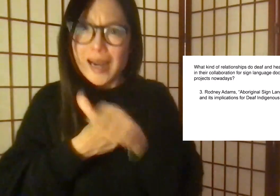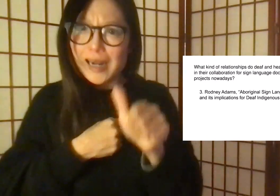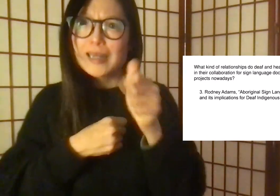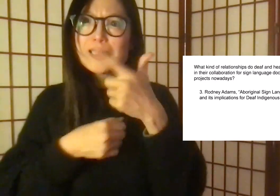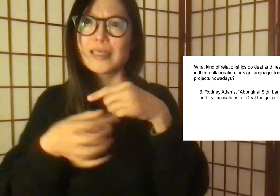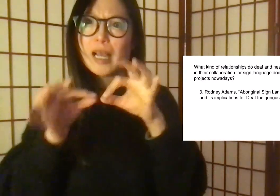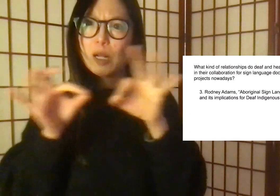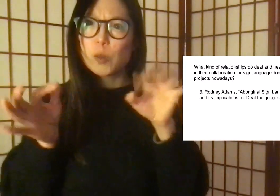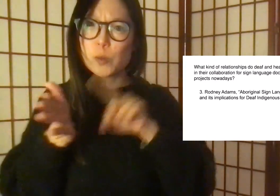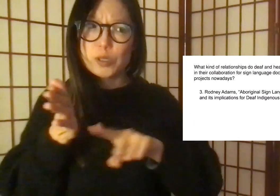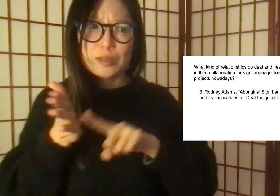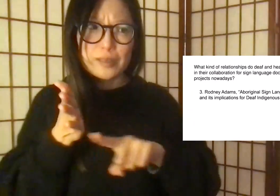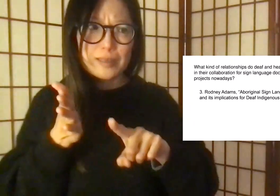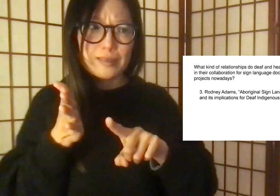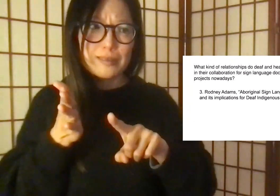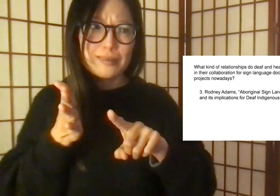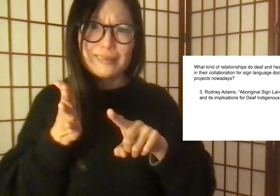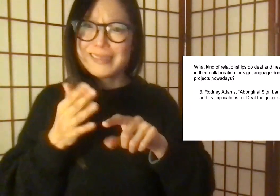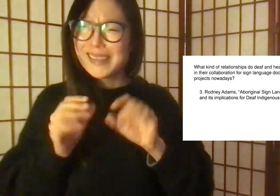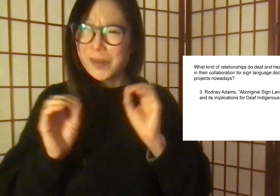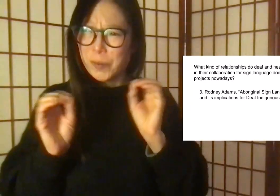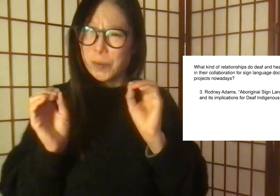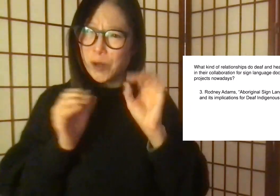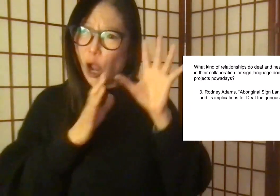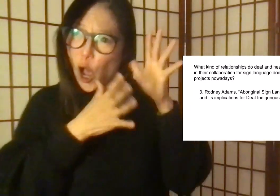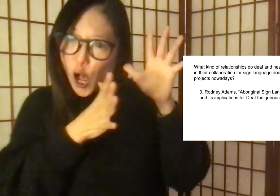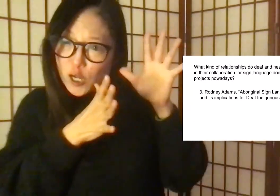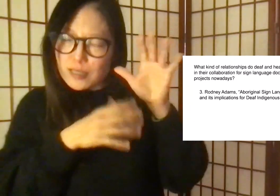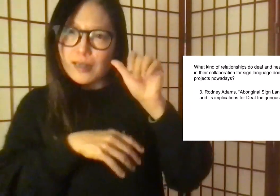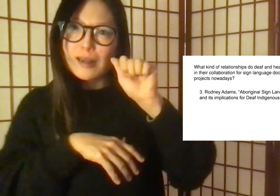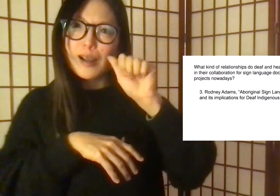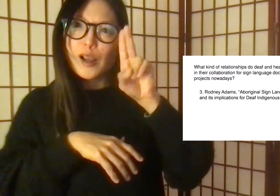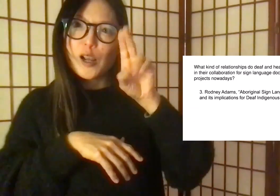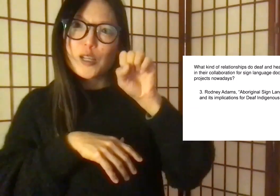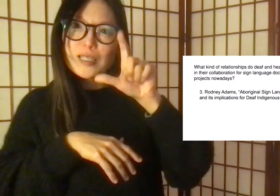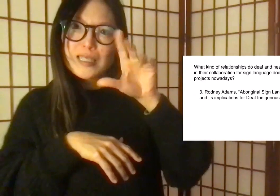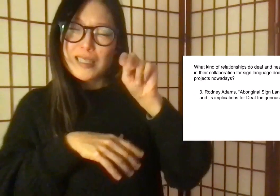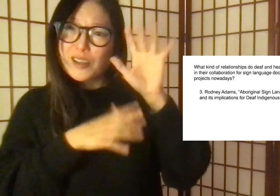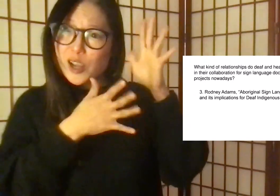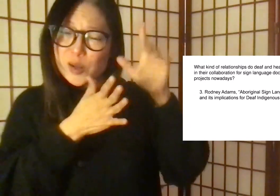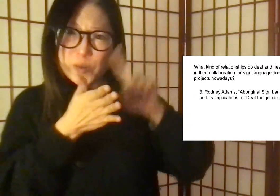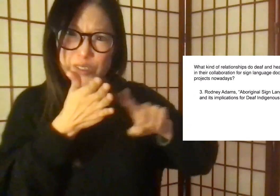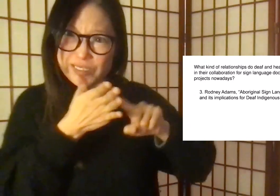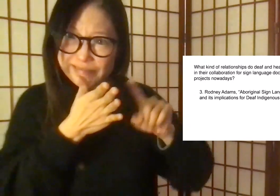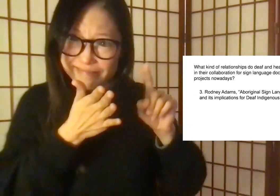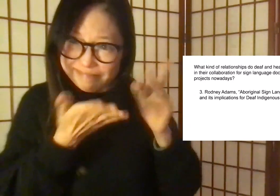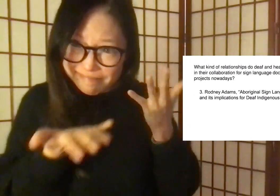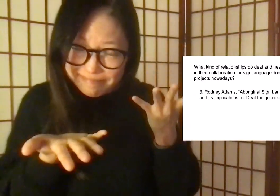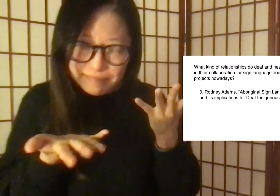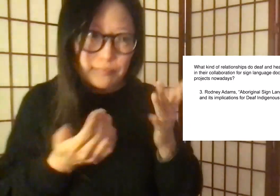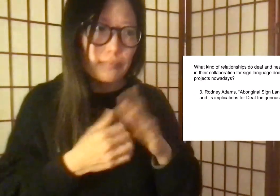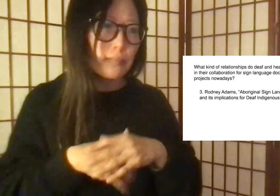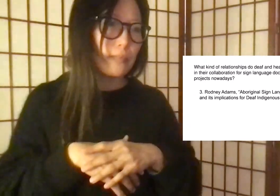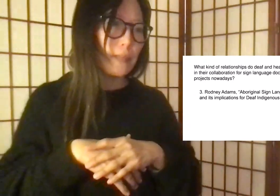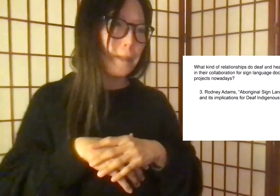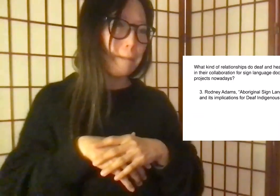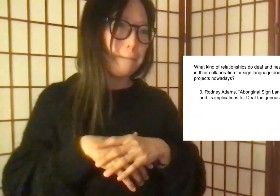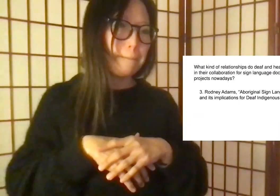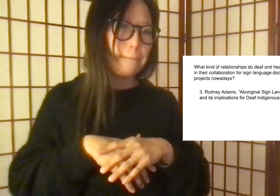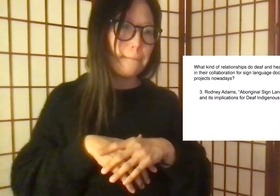to the UK. So there are no universities that support any sign language research, not even Aslan